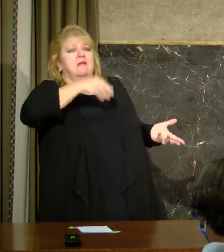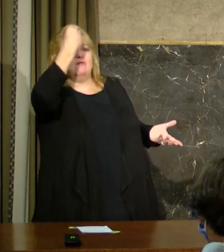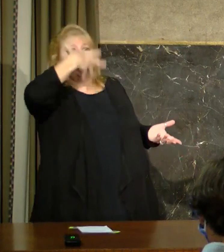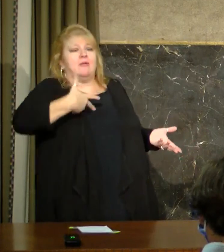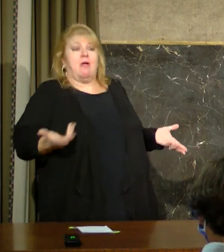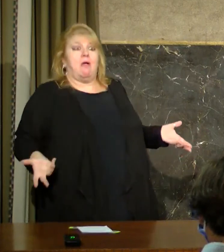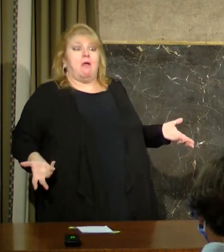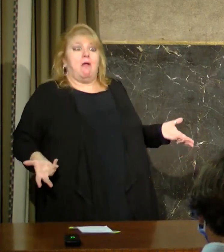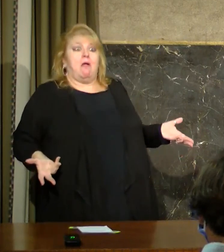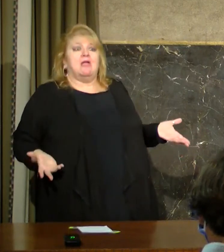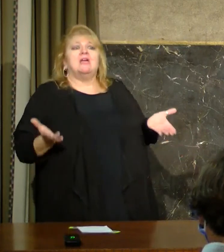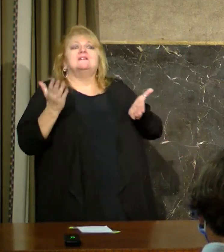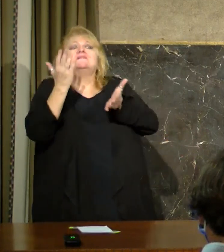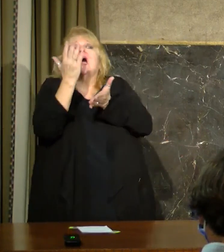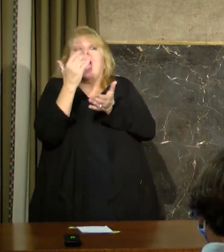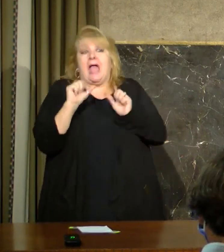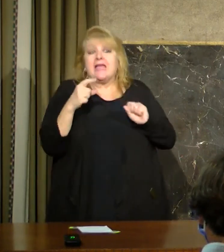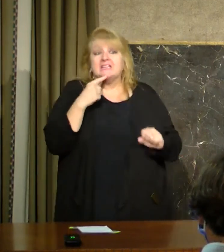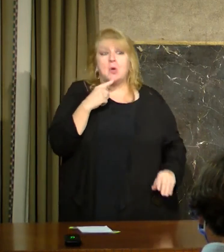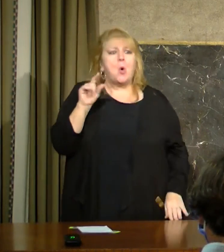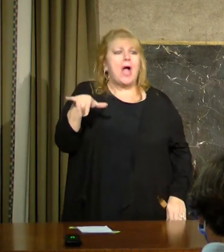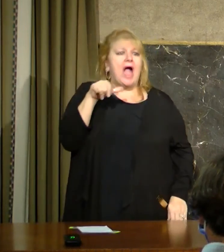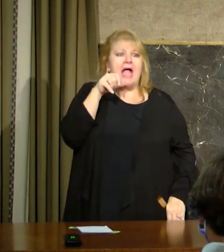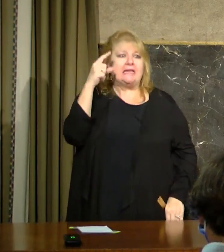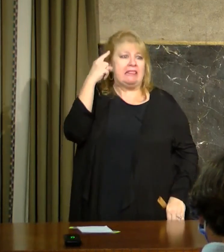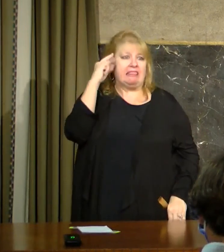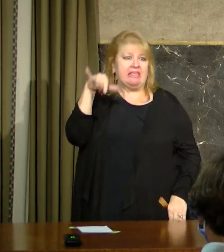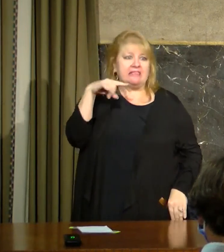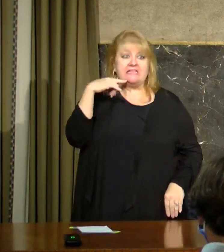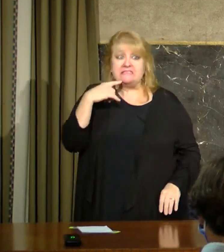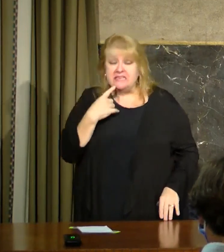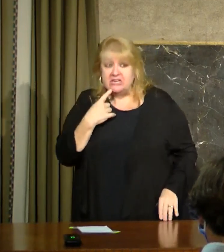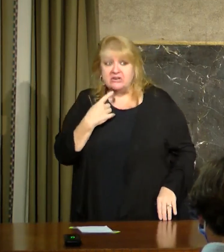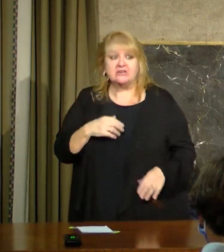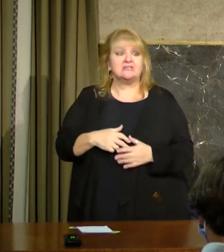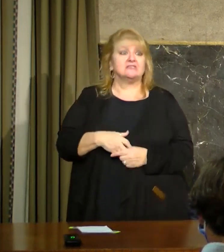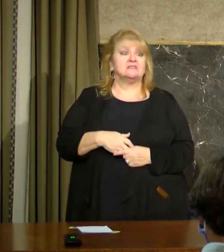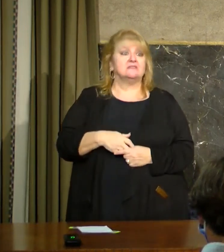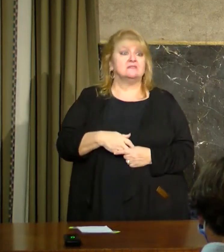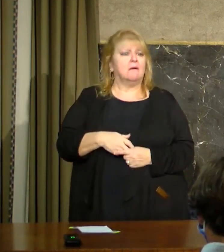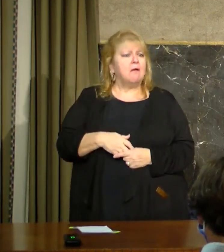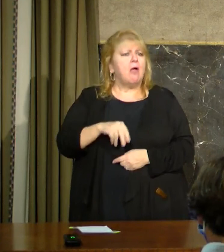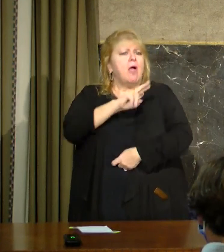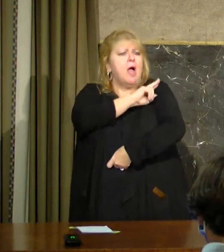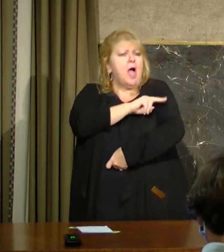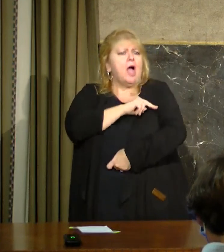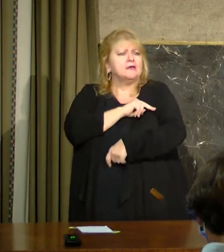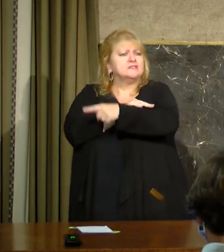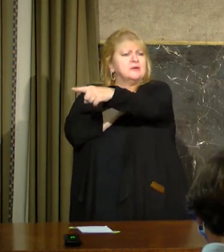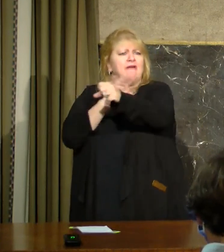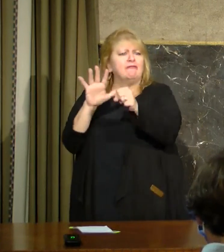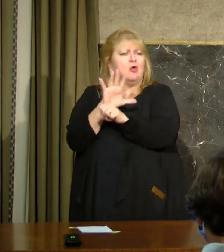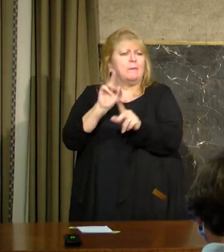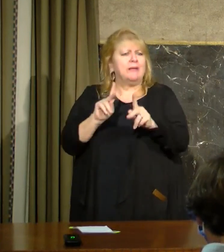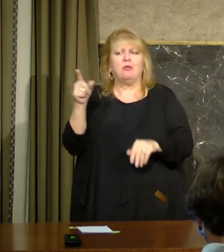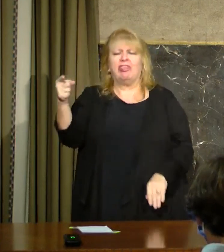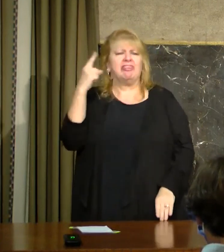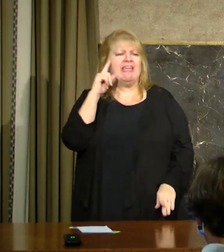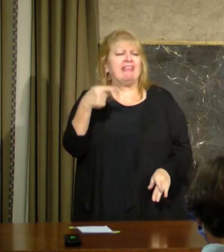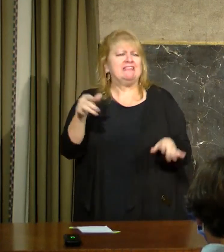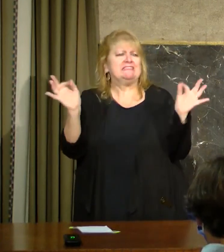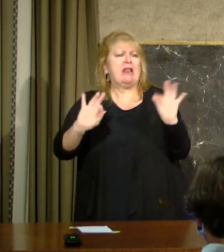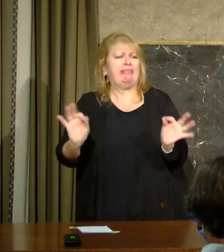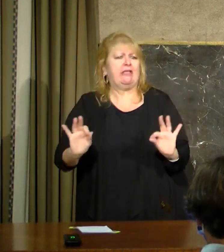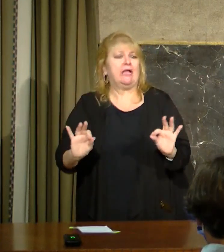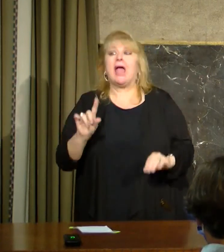They may say, I didn't believe it was that serious. The hospital is full of people who didn't believe it was that serious.